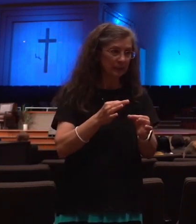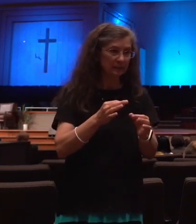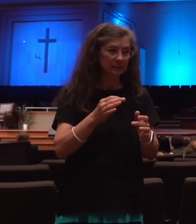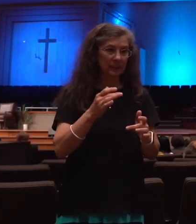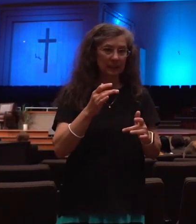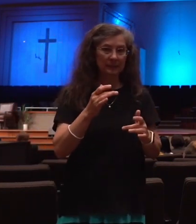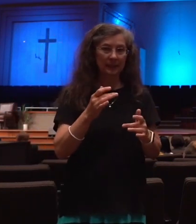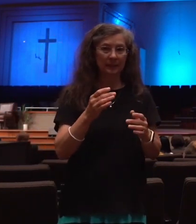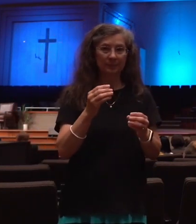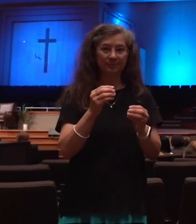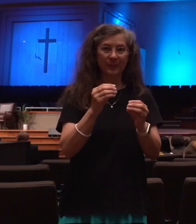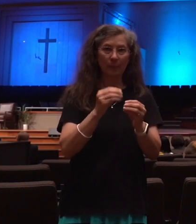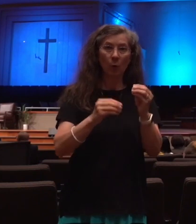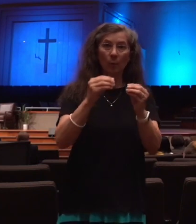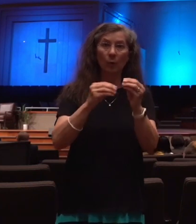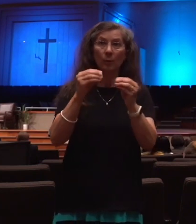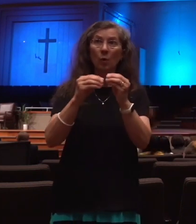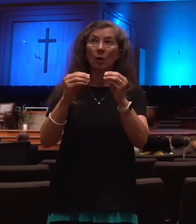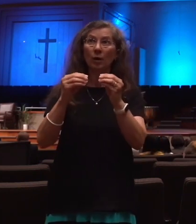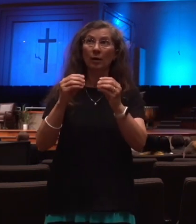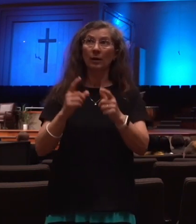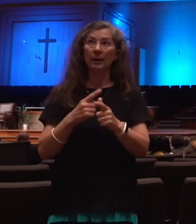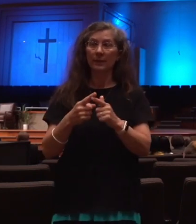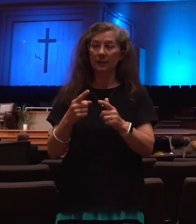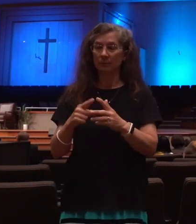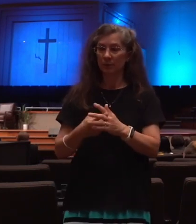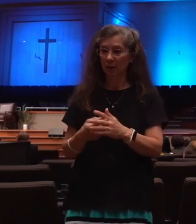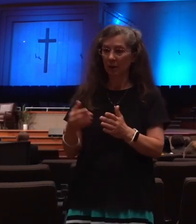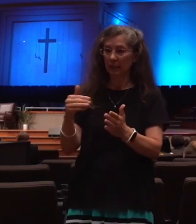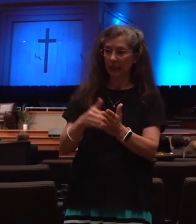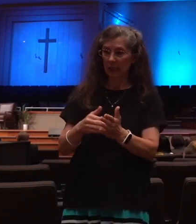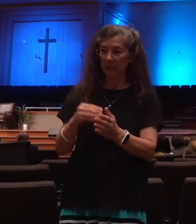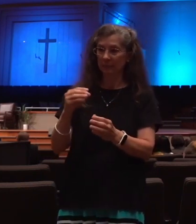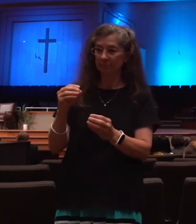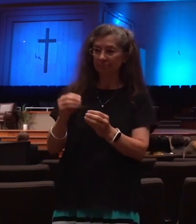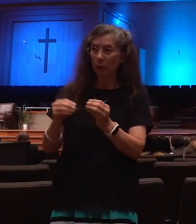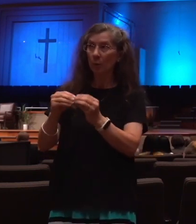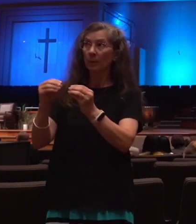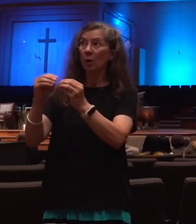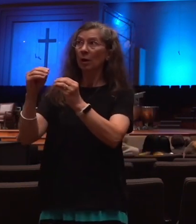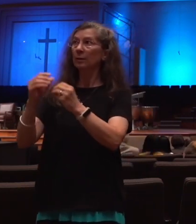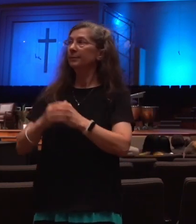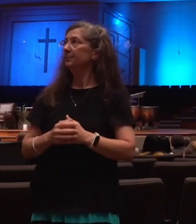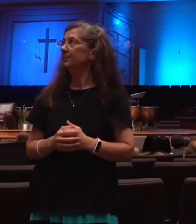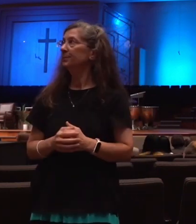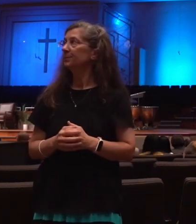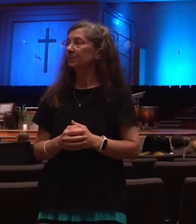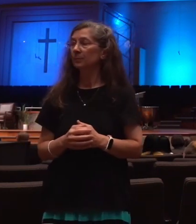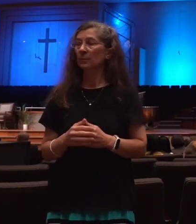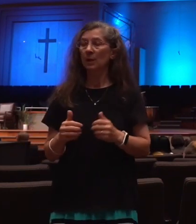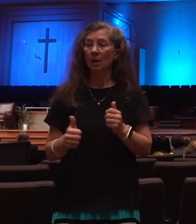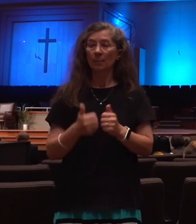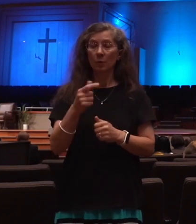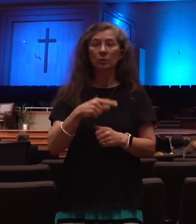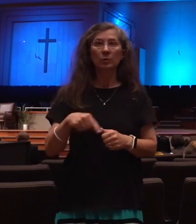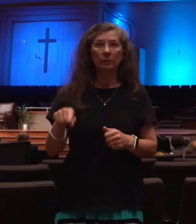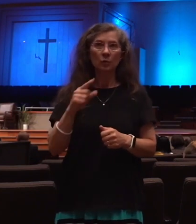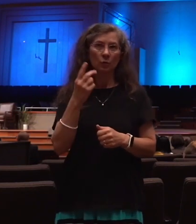you're getting these different perspectives of the tribulation. Most of you have probably watched a football game or something where they have